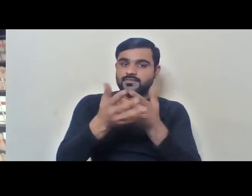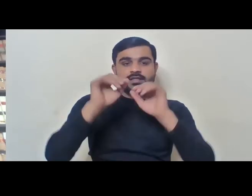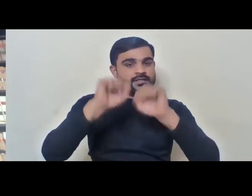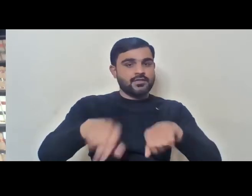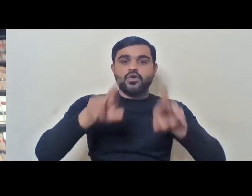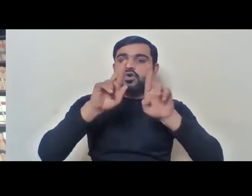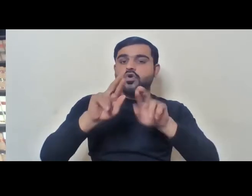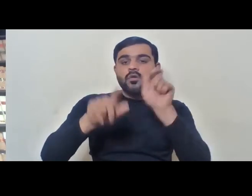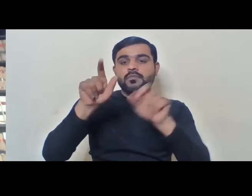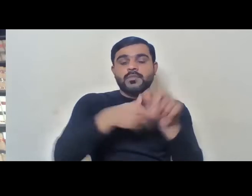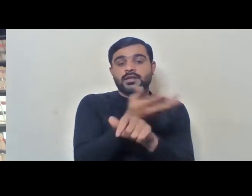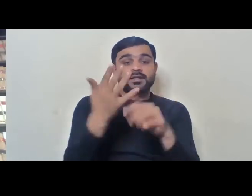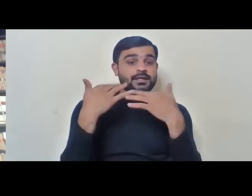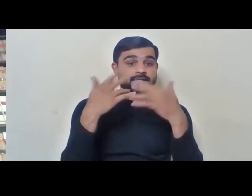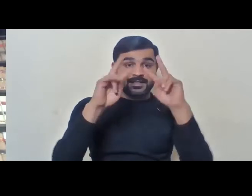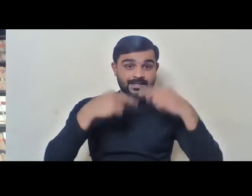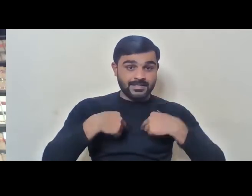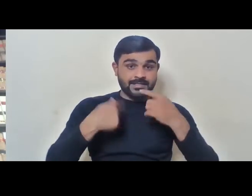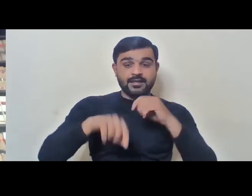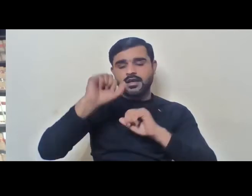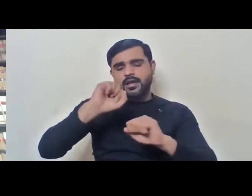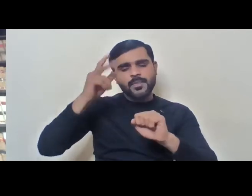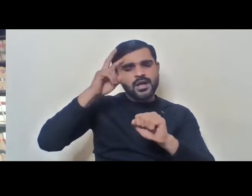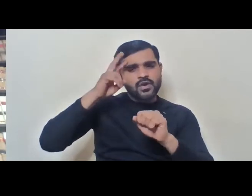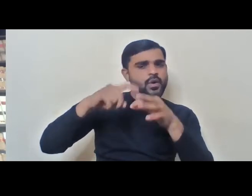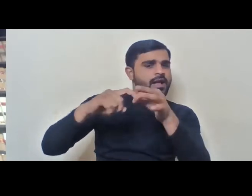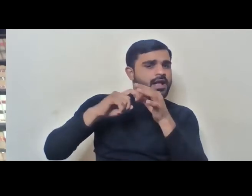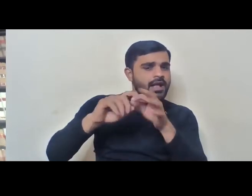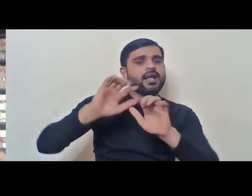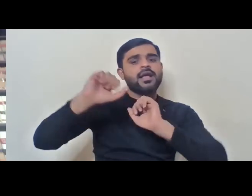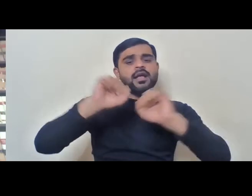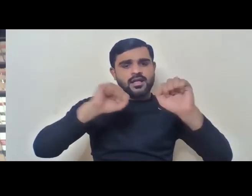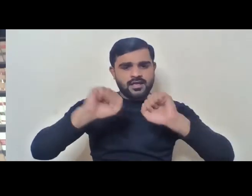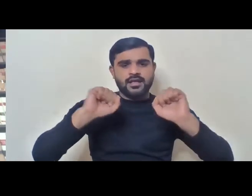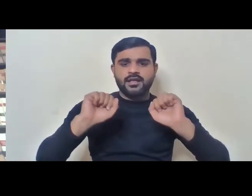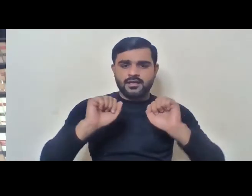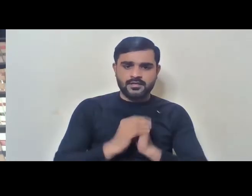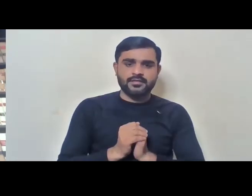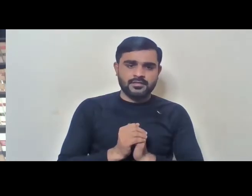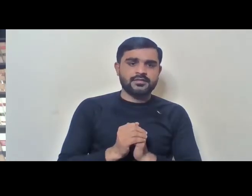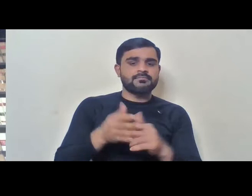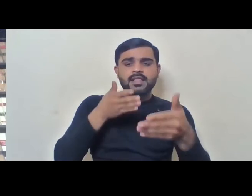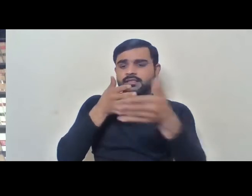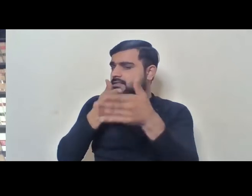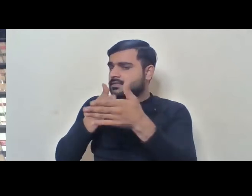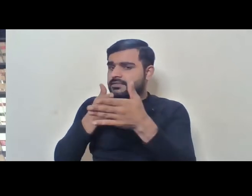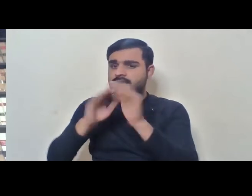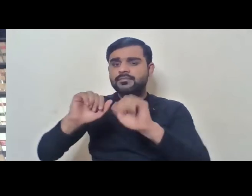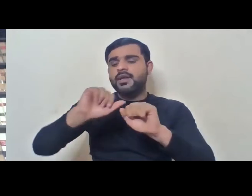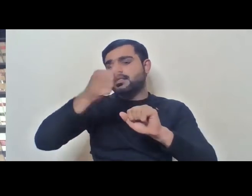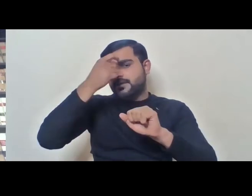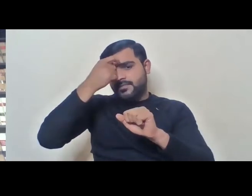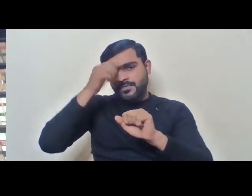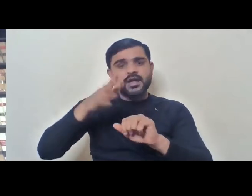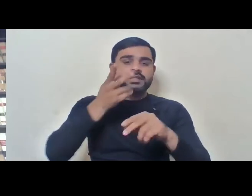audience will also have their queries and their own challenges and other issues to share.